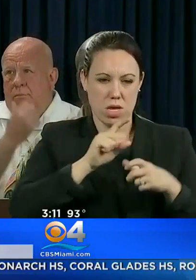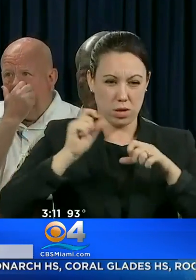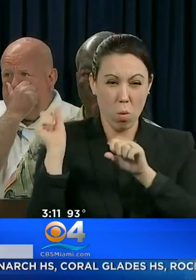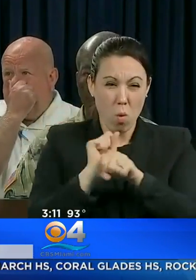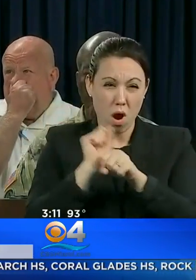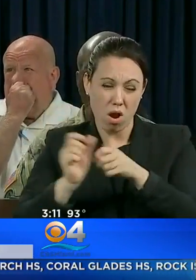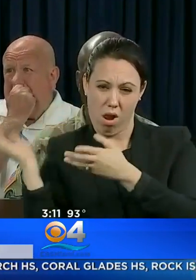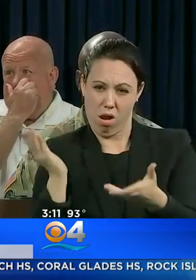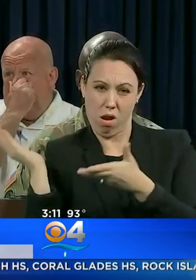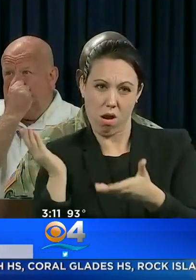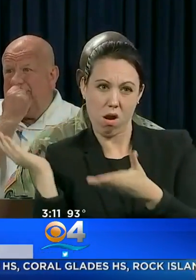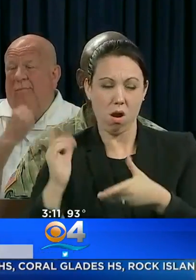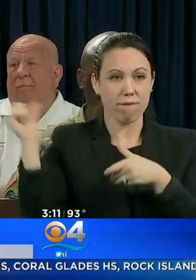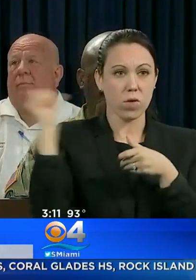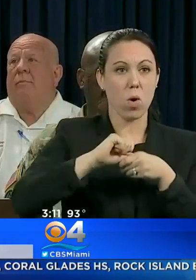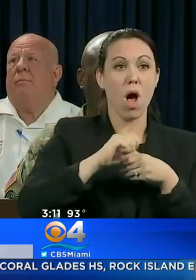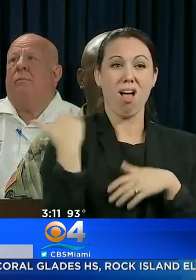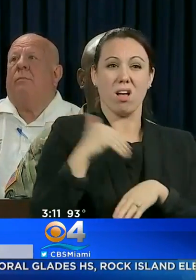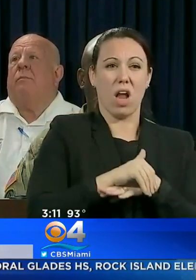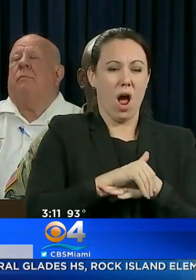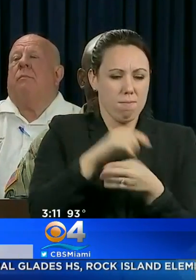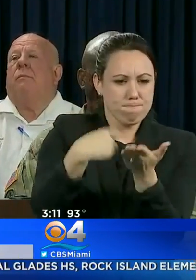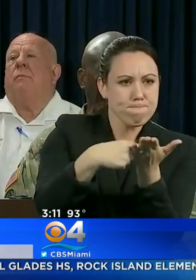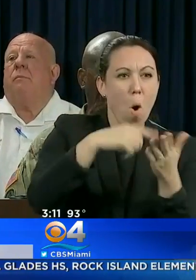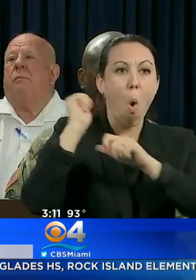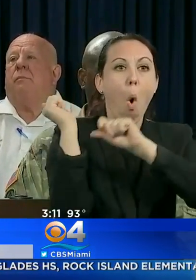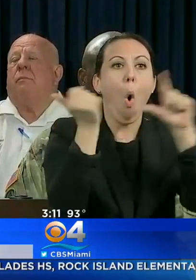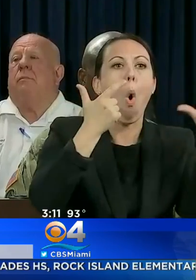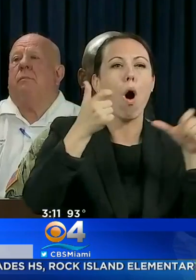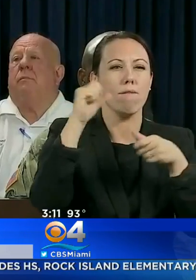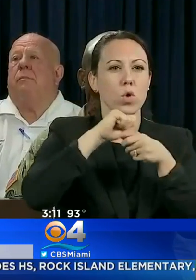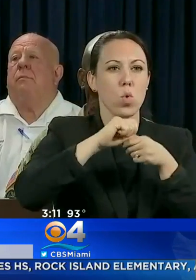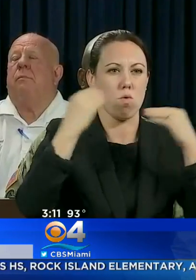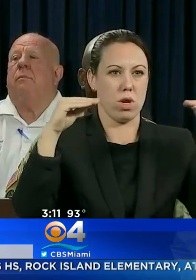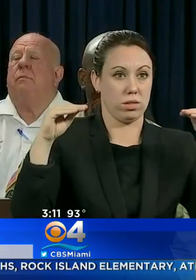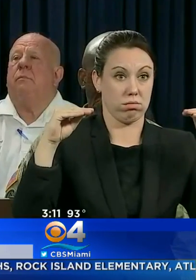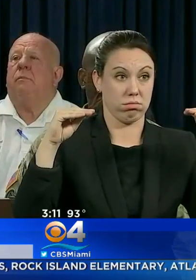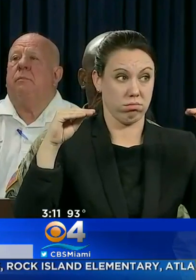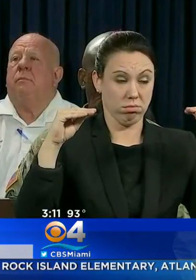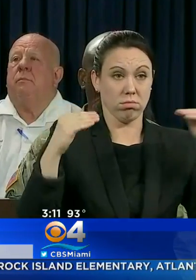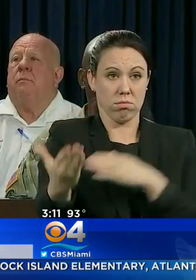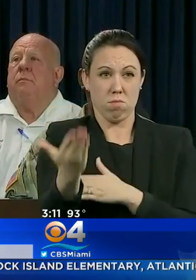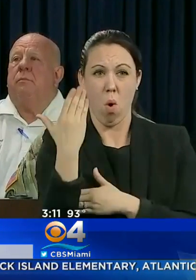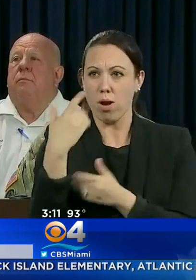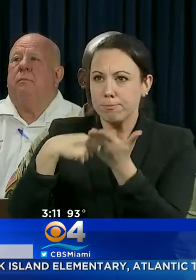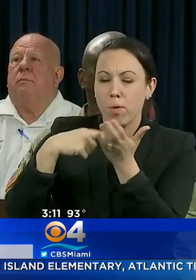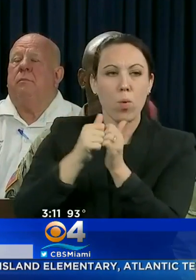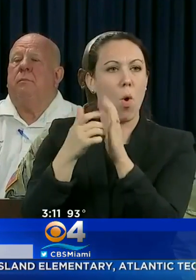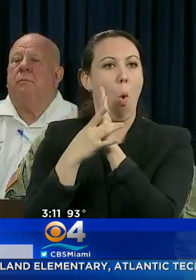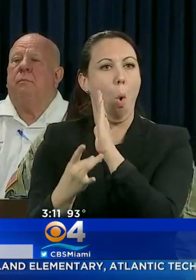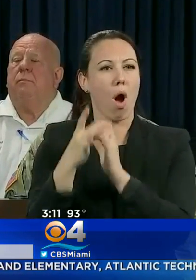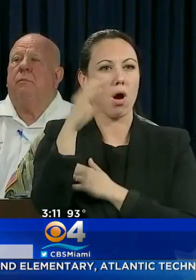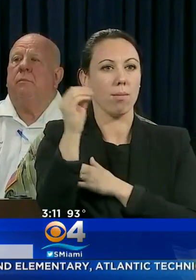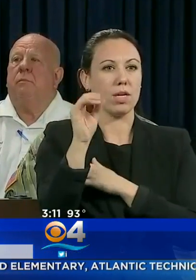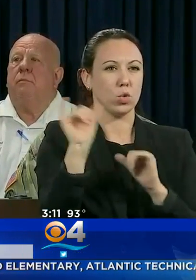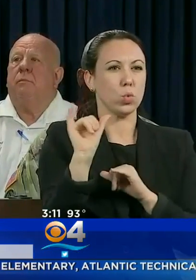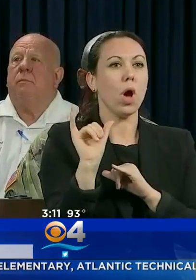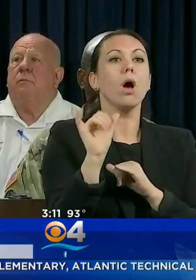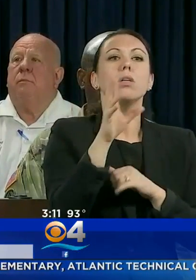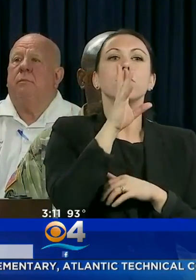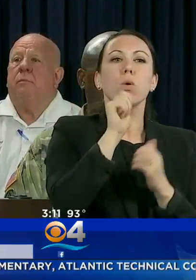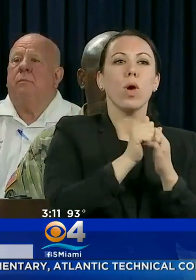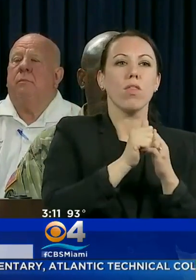YOU. LAST NIGHT I SPOKE WITH ALL THE FUEL RETAILERS. THIS MORNING I SPOKE WITH THE OIL COMPANIES AND EARLY TODAY I SPOKE WITH FUEL